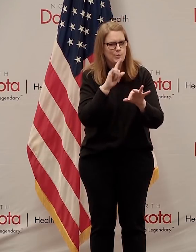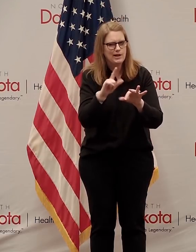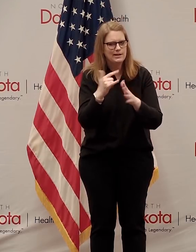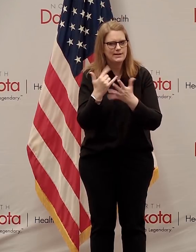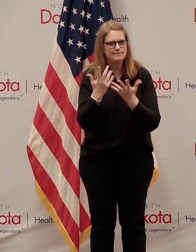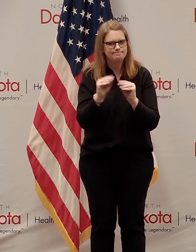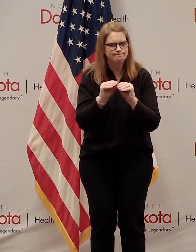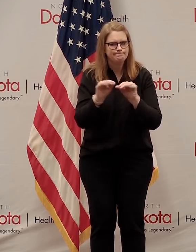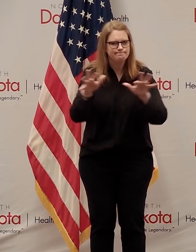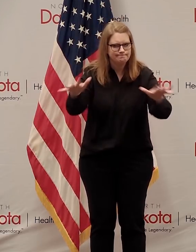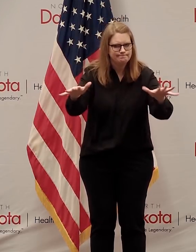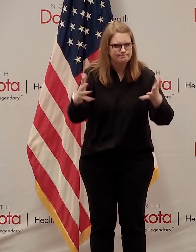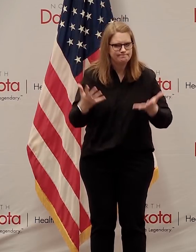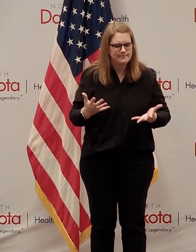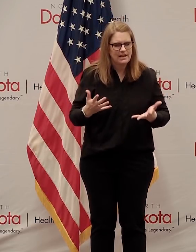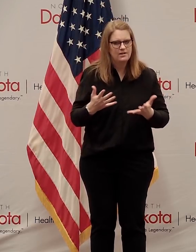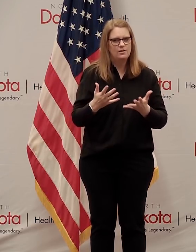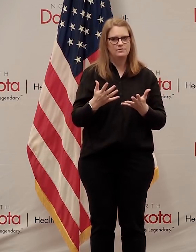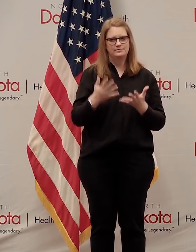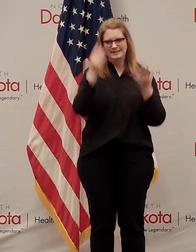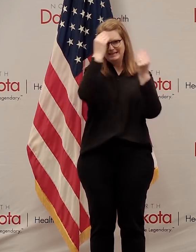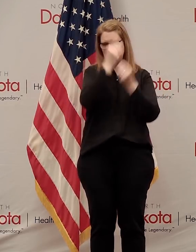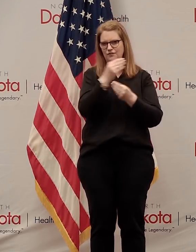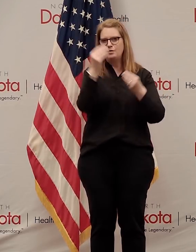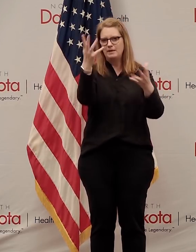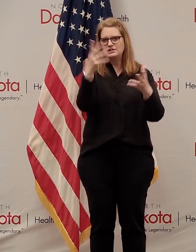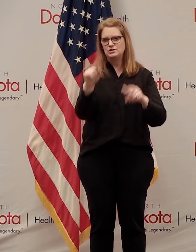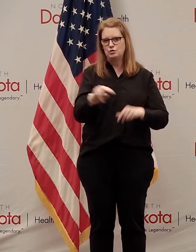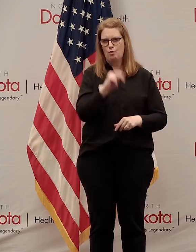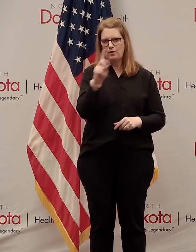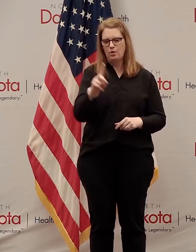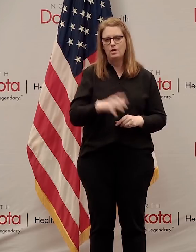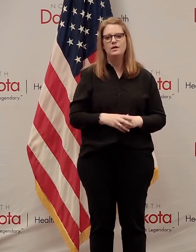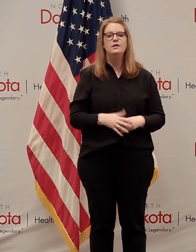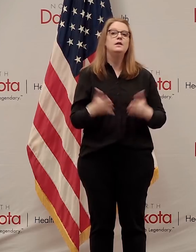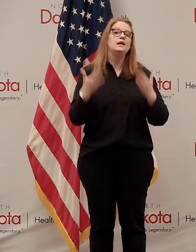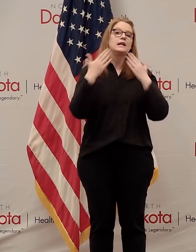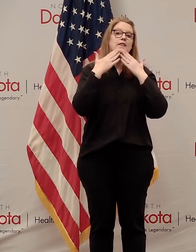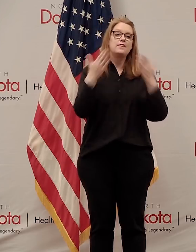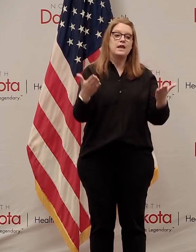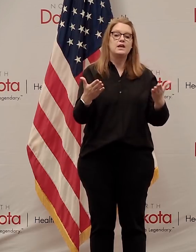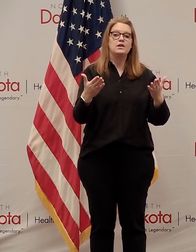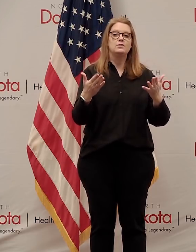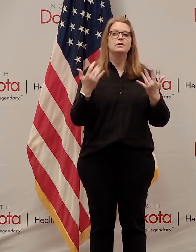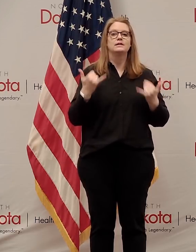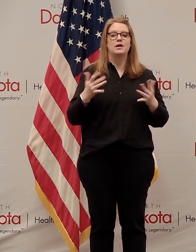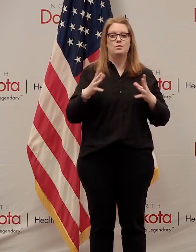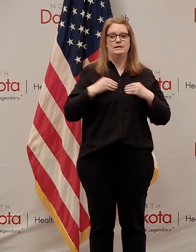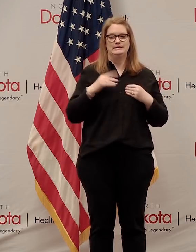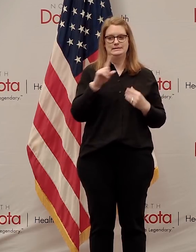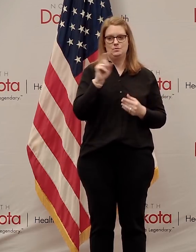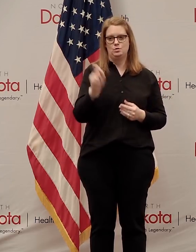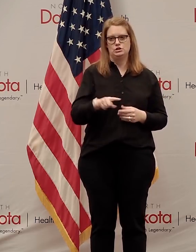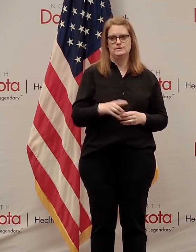Dakotans as we continue to go on this journey together. Thank you. And now we'll stand for questions.